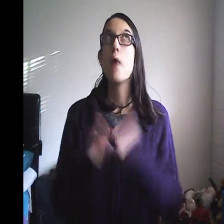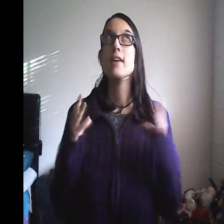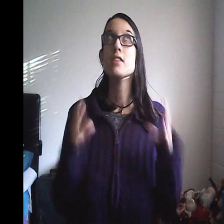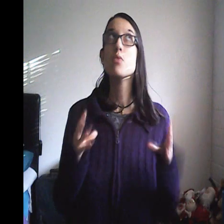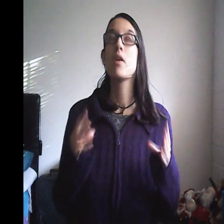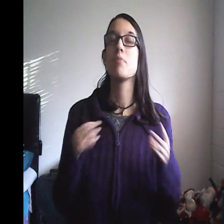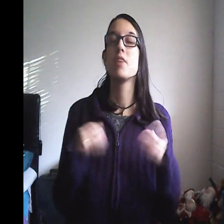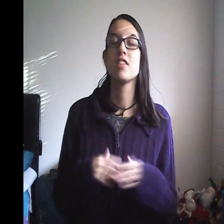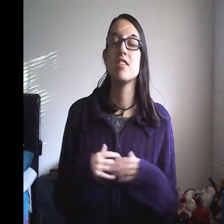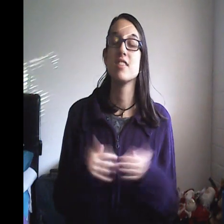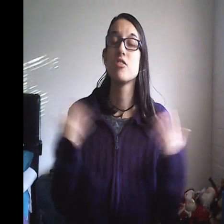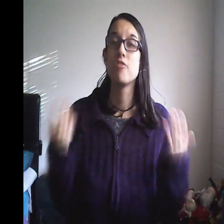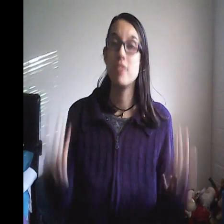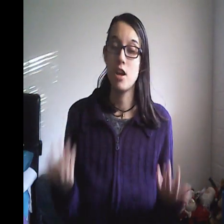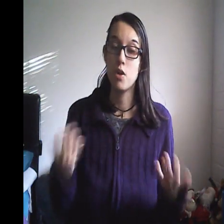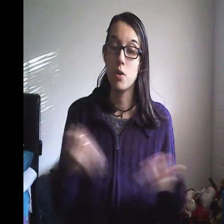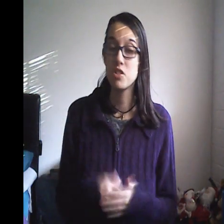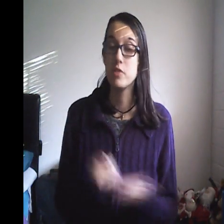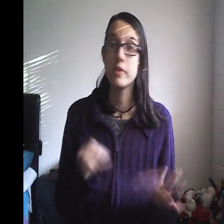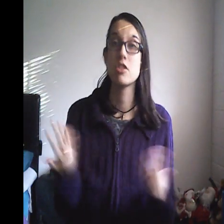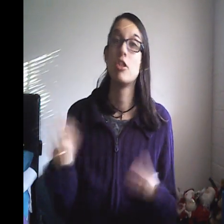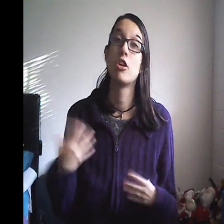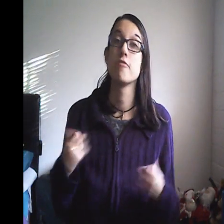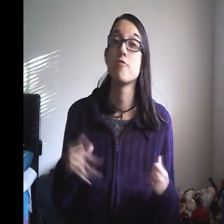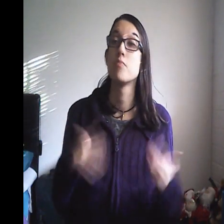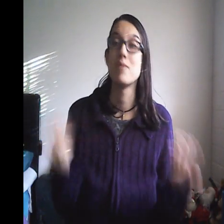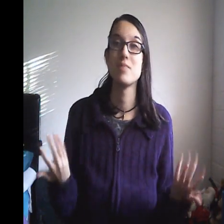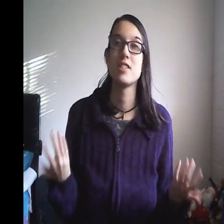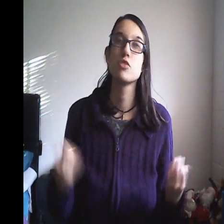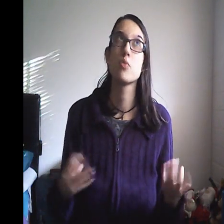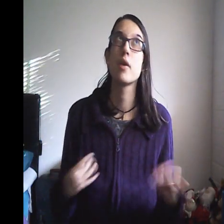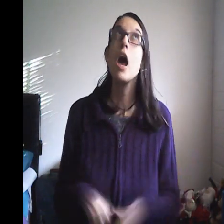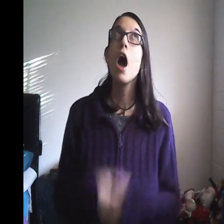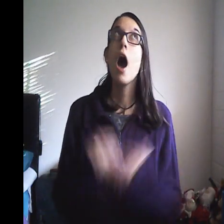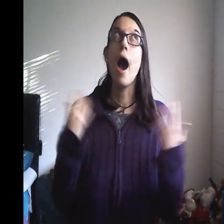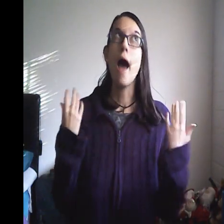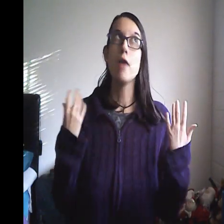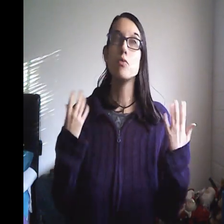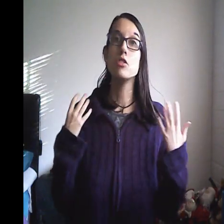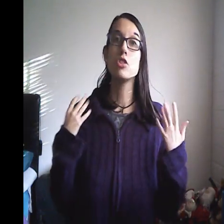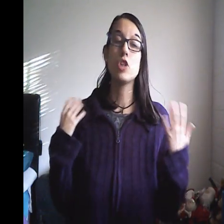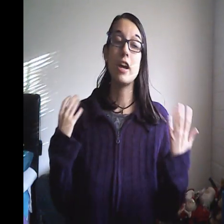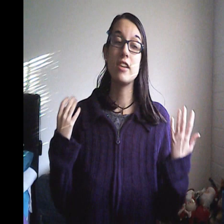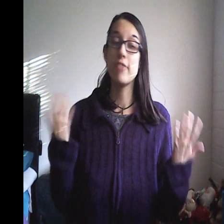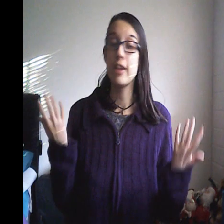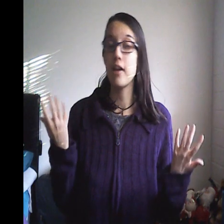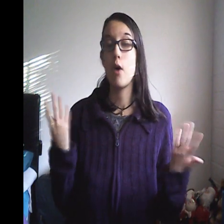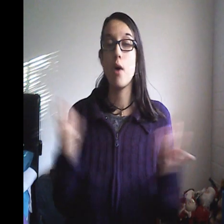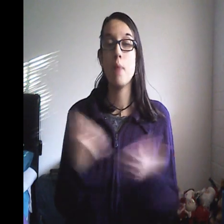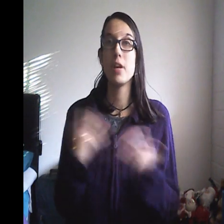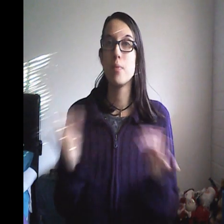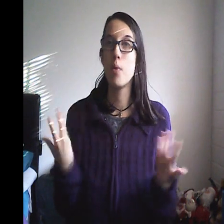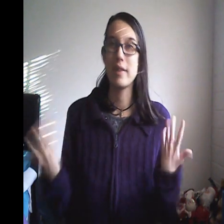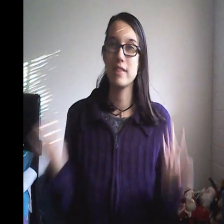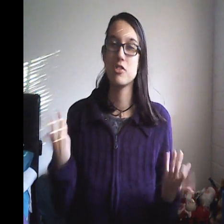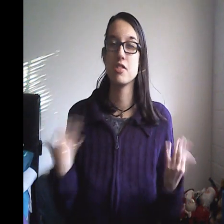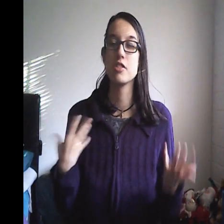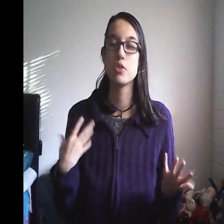did want to make this video so you guys could learn from my mistakes. When I was trying to figure out a makeup organizer situation,